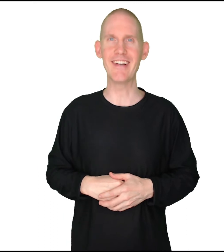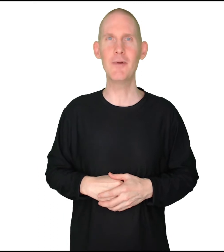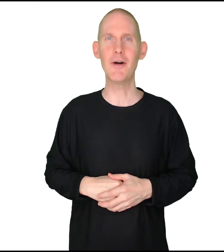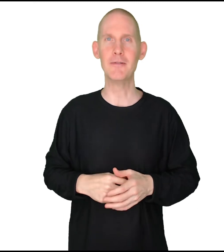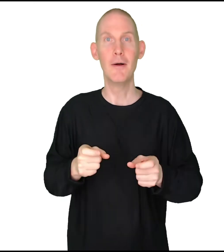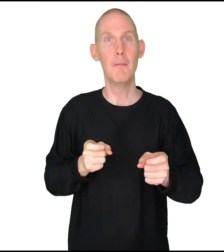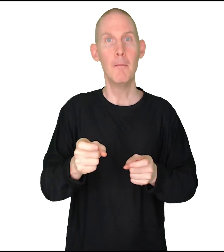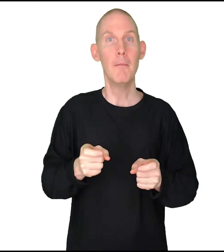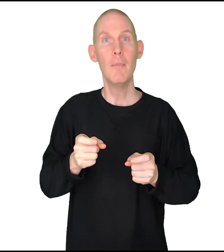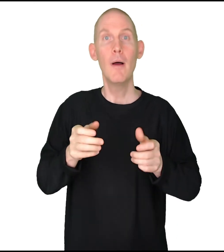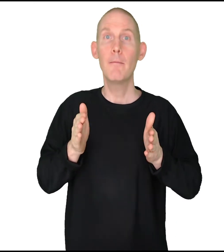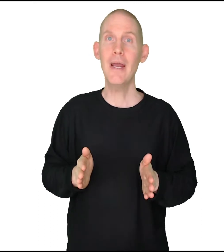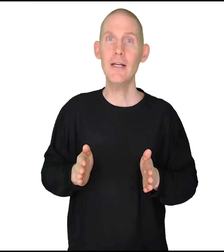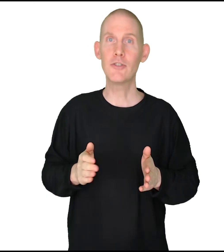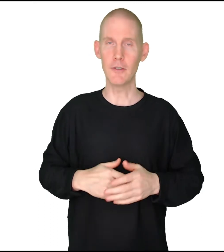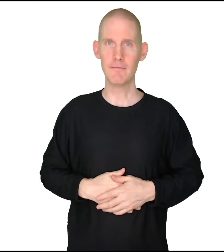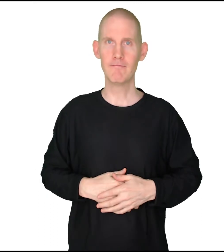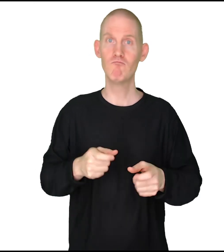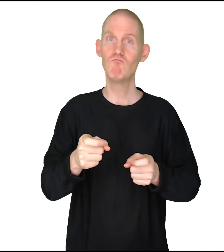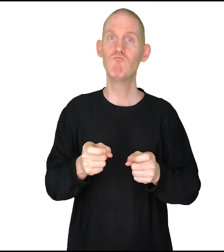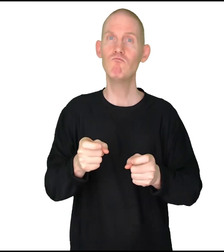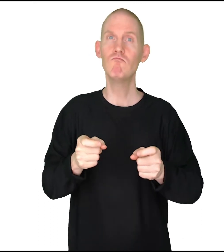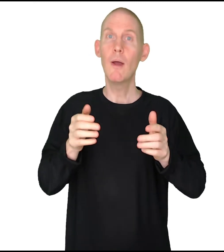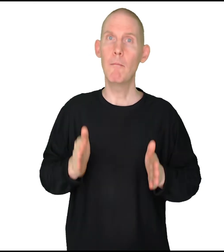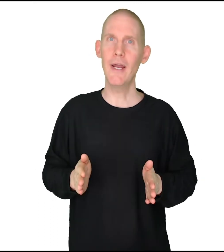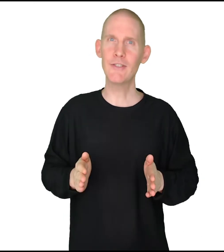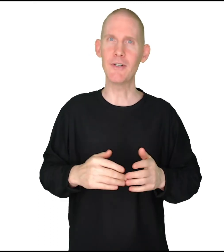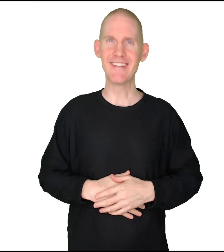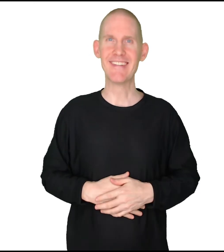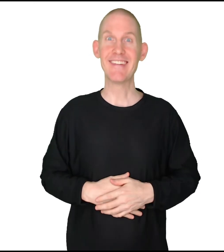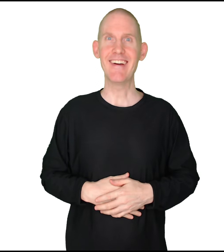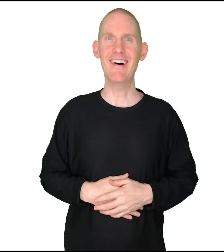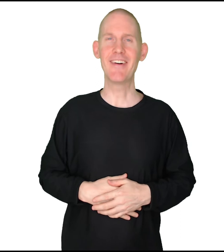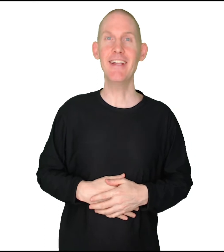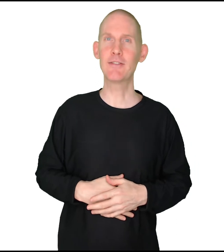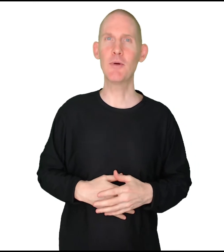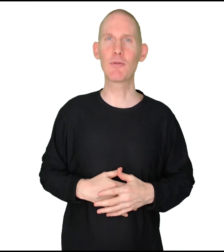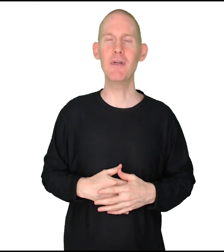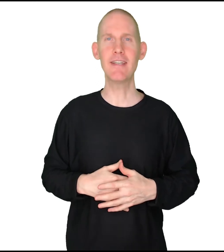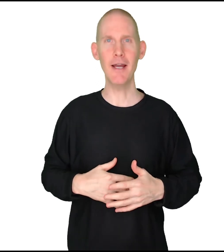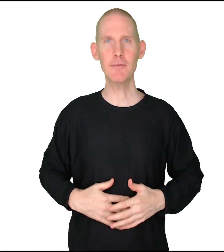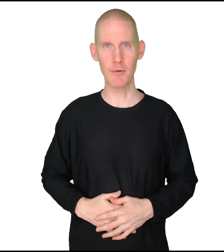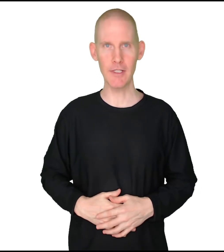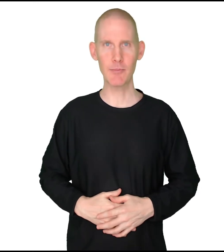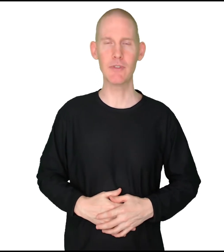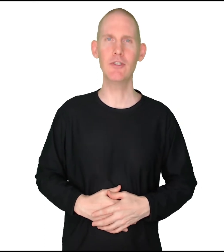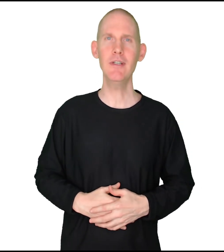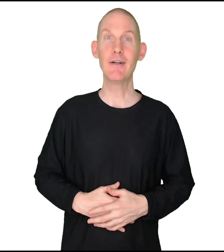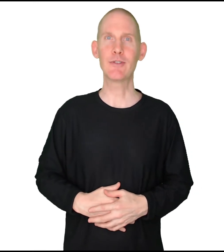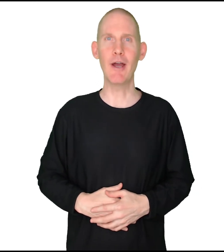Here we go. Manager. Manager. All right, let's do it three times from the rest position. Sign